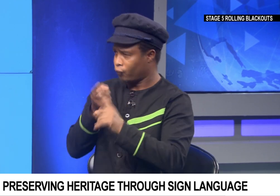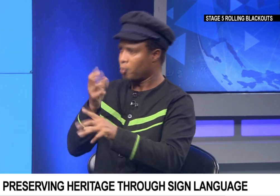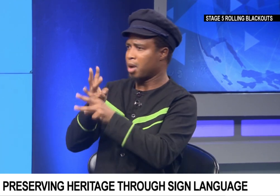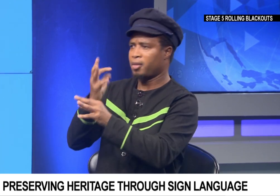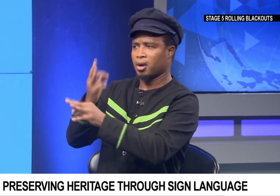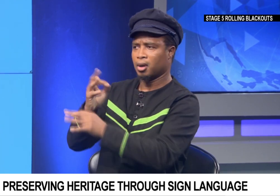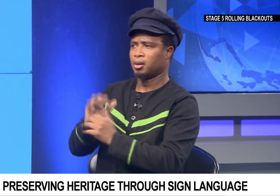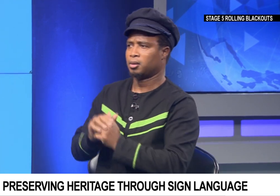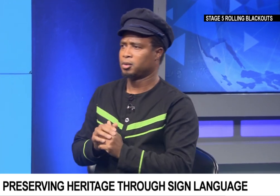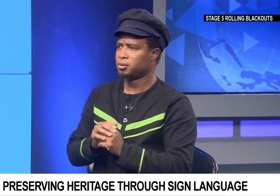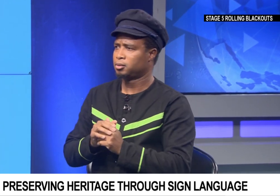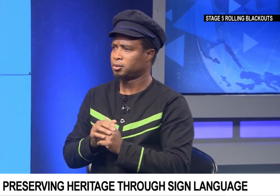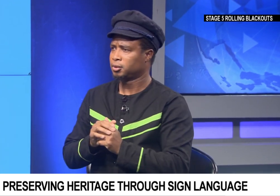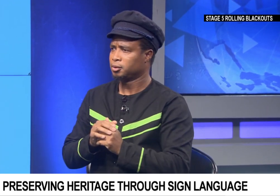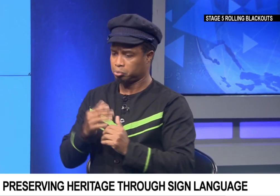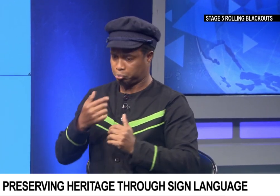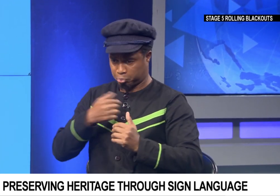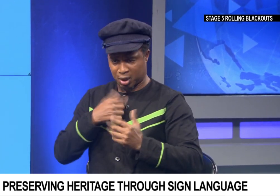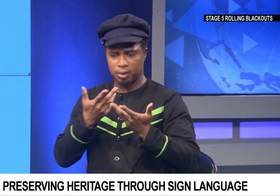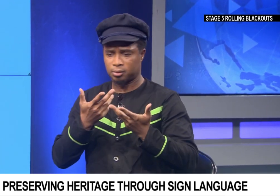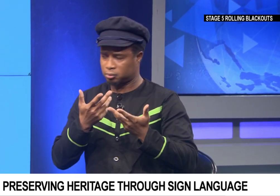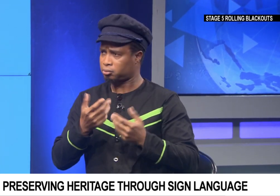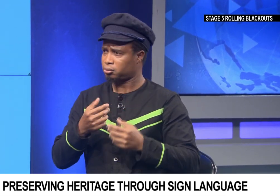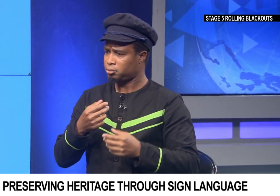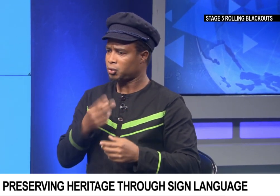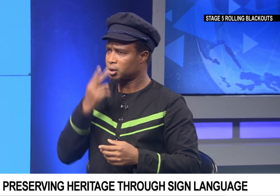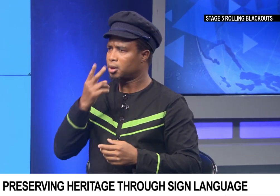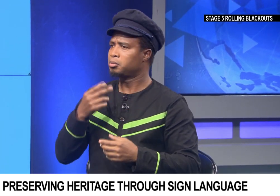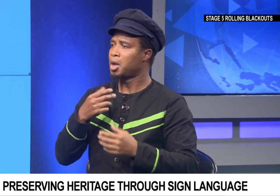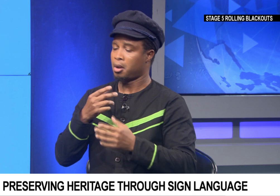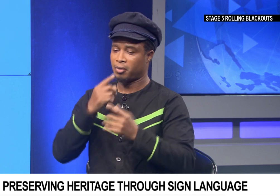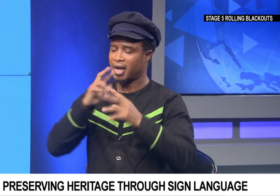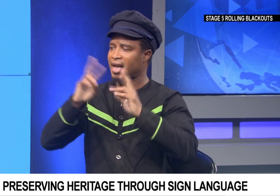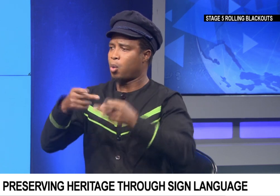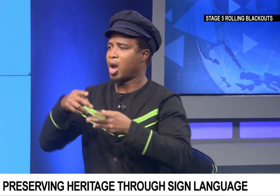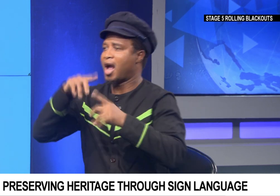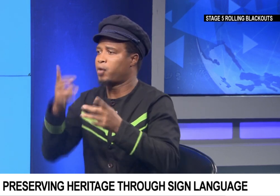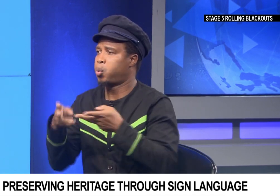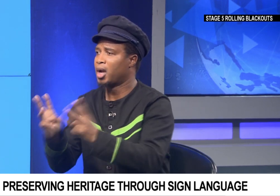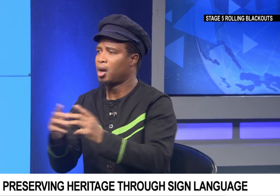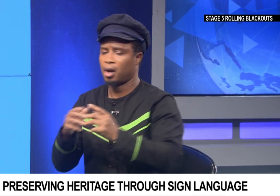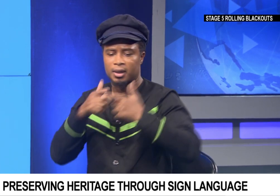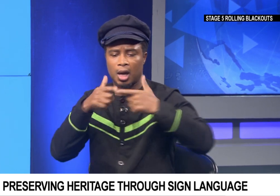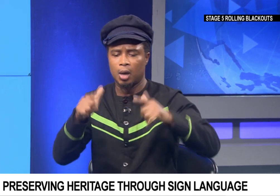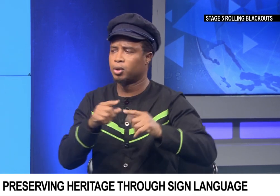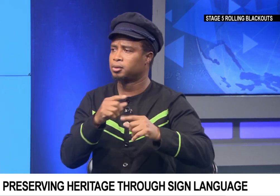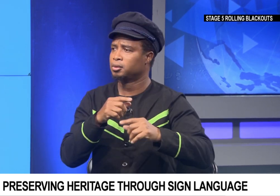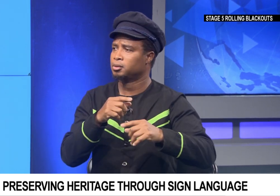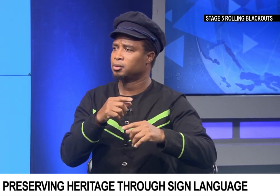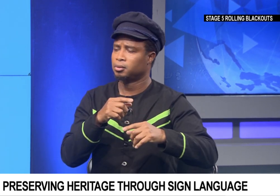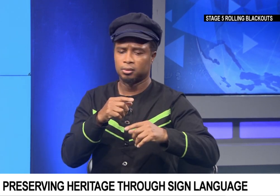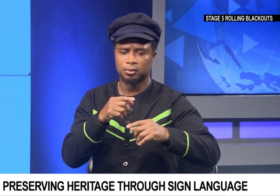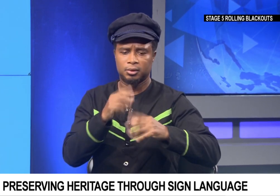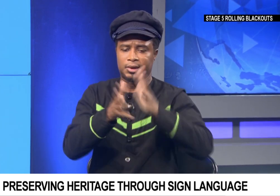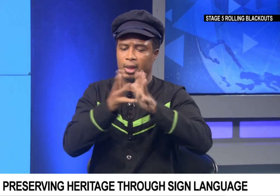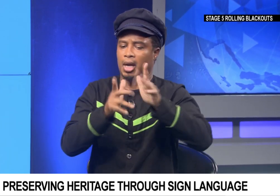so I would identify myself as Xhosa, yes, if my parents would be hearing. So now, but then,